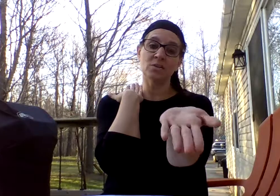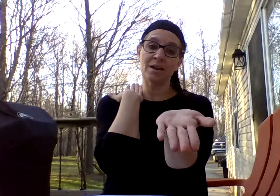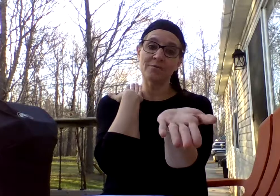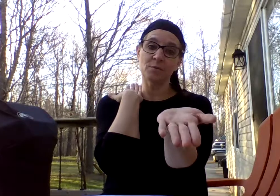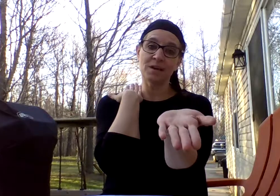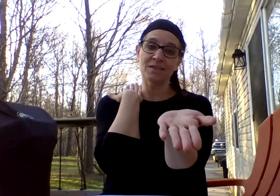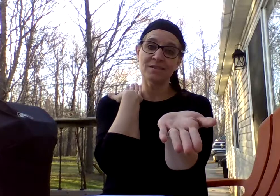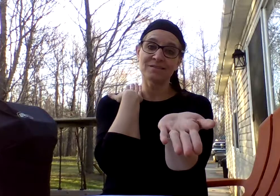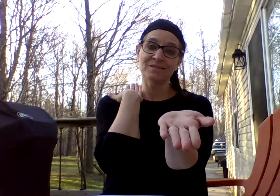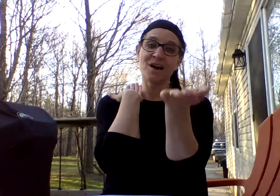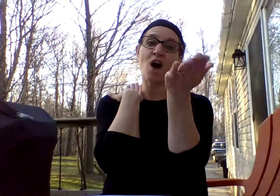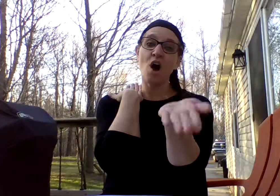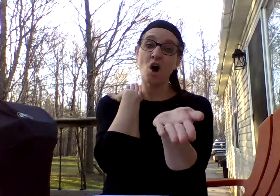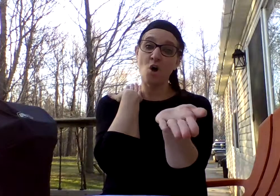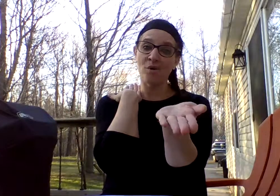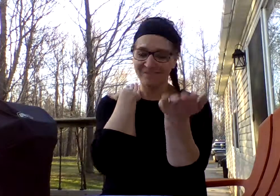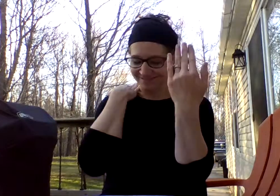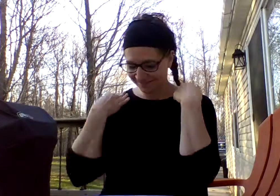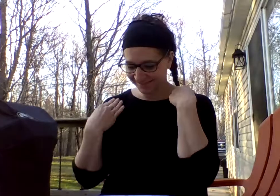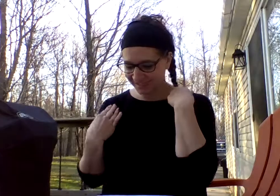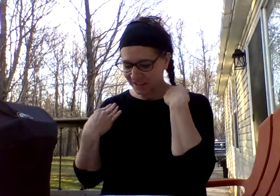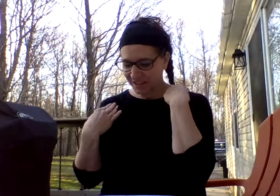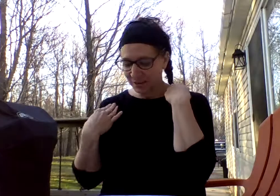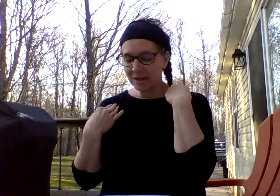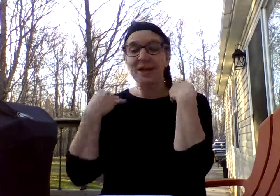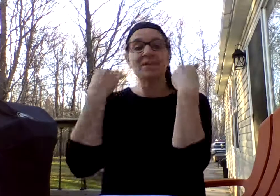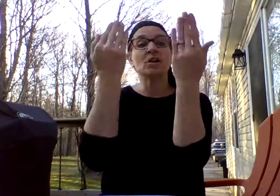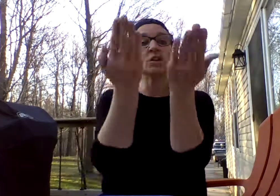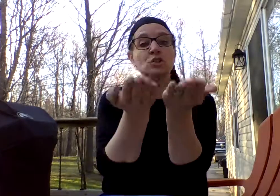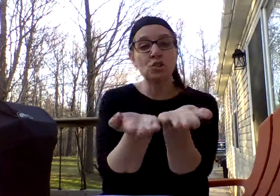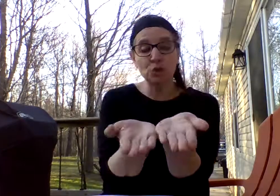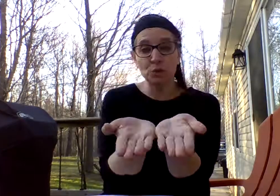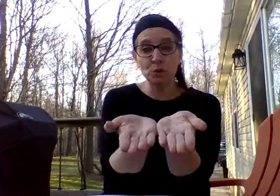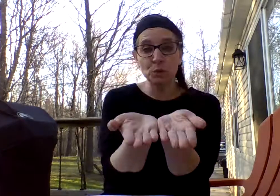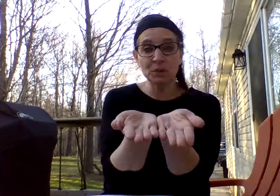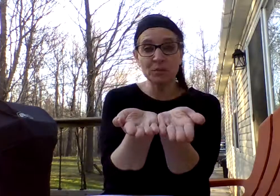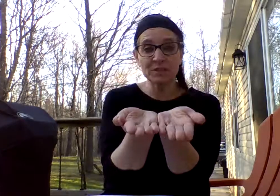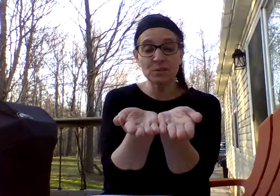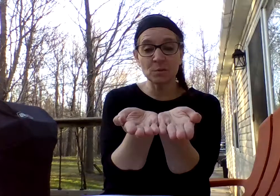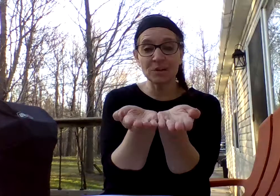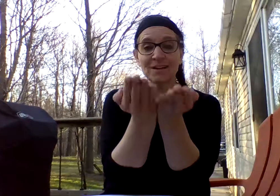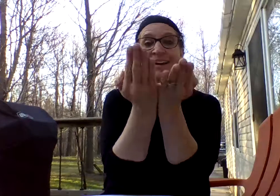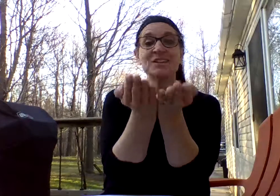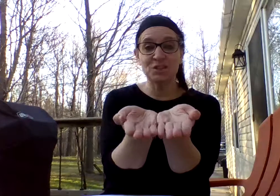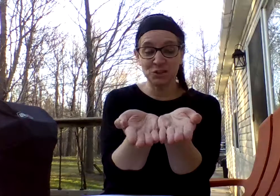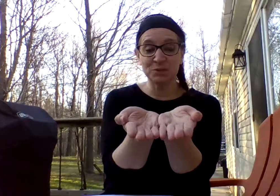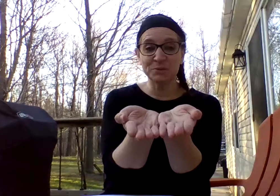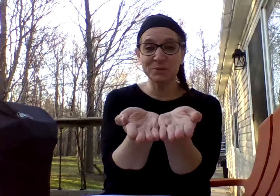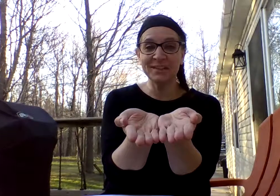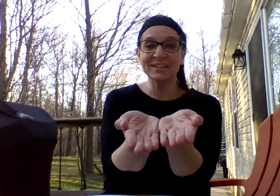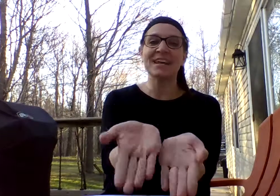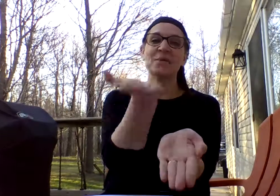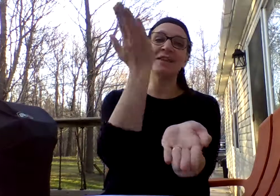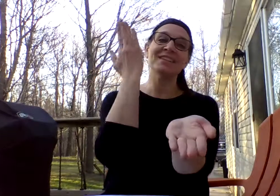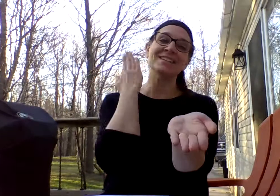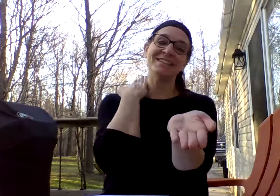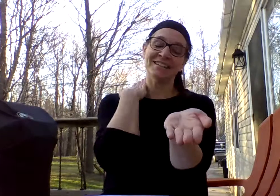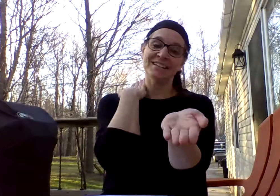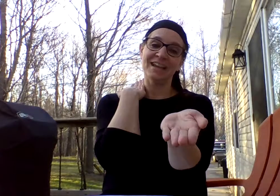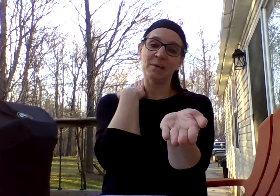you're left with O. We have do. What's the word? Do. Take away the D. And